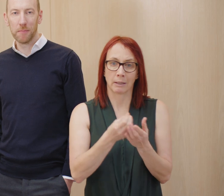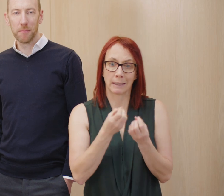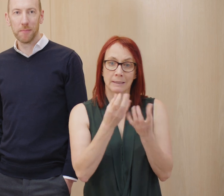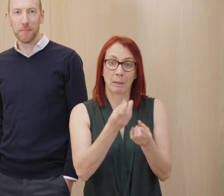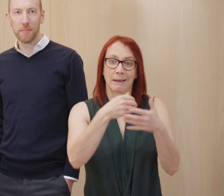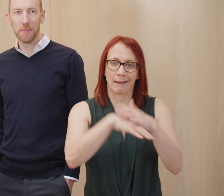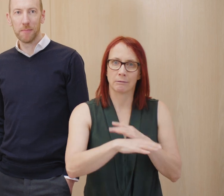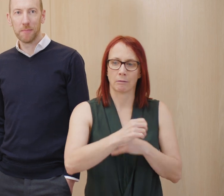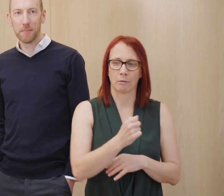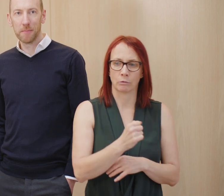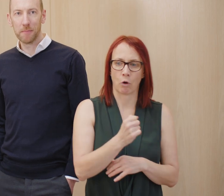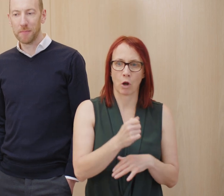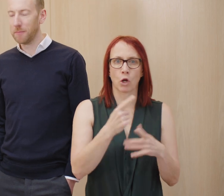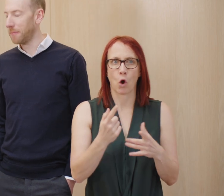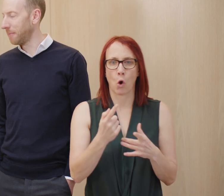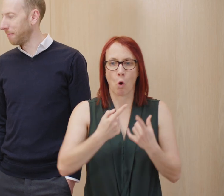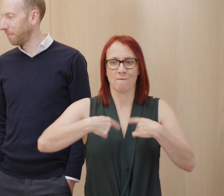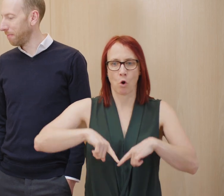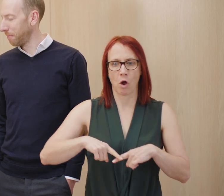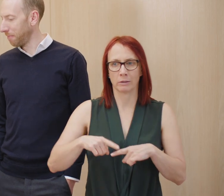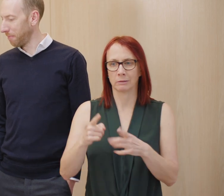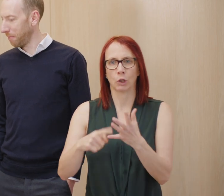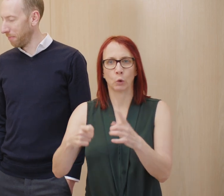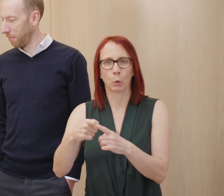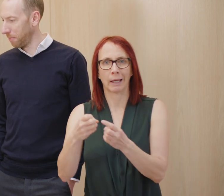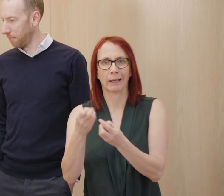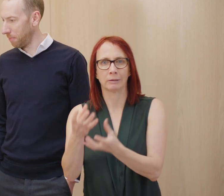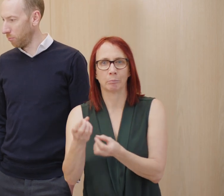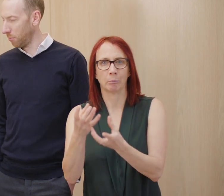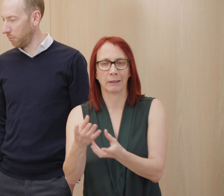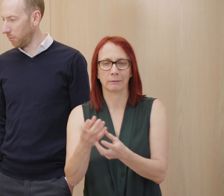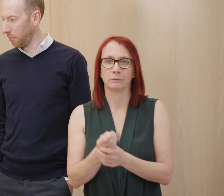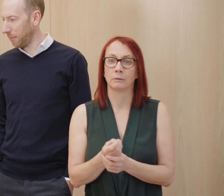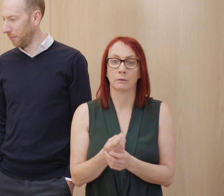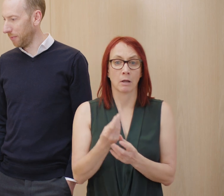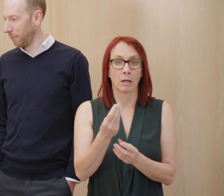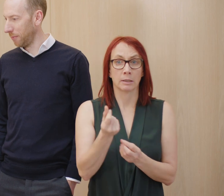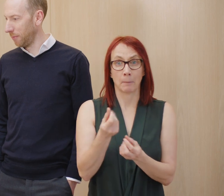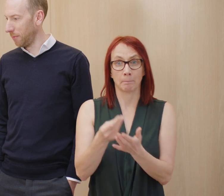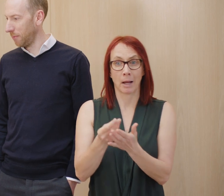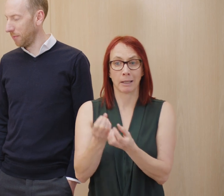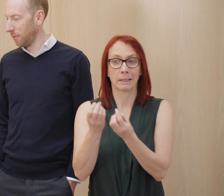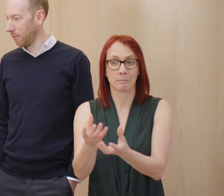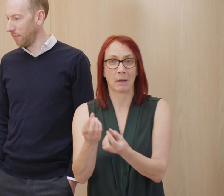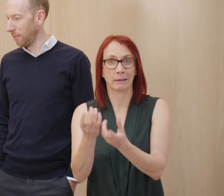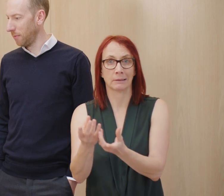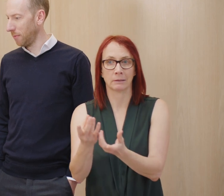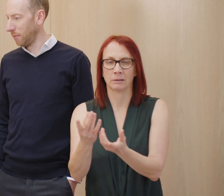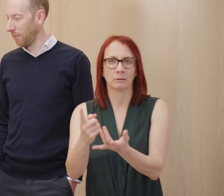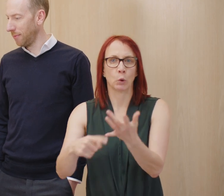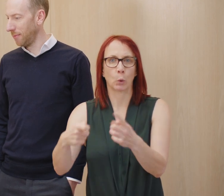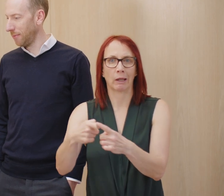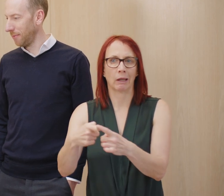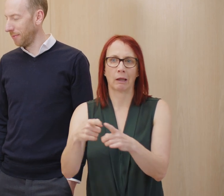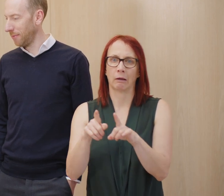Scotland or on behalf of Scots. So some of the money that's spent on behalf of Scots would be Scotland's contribution say to